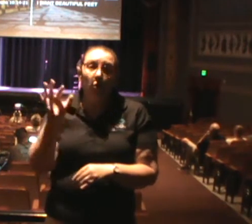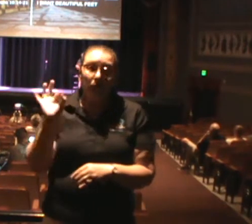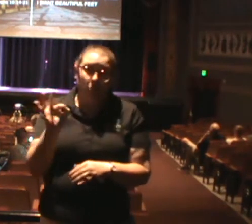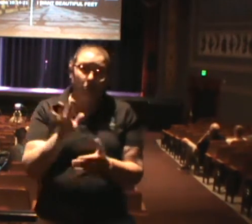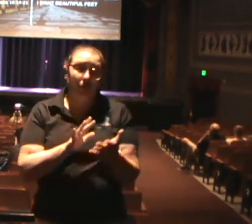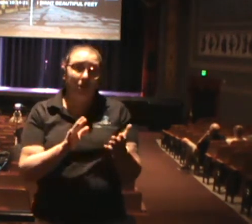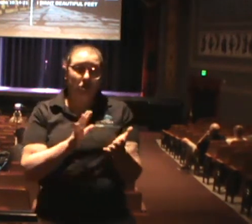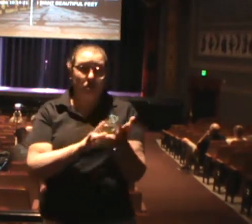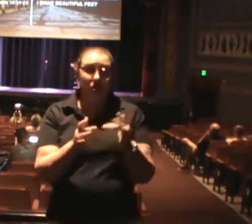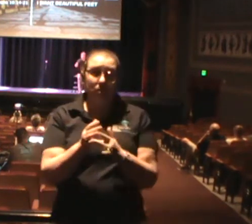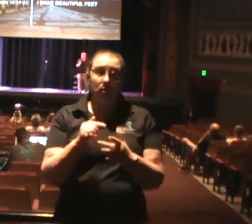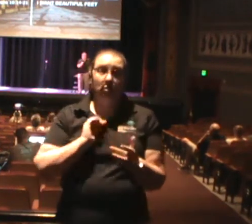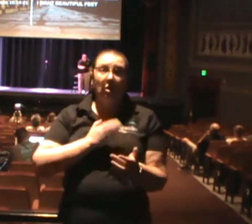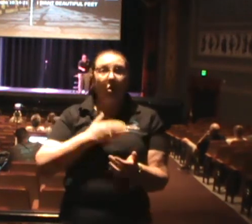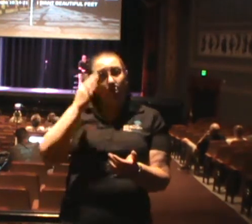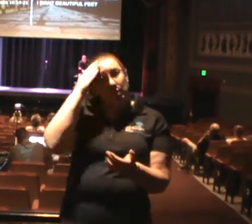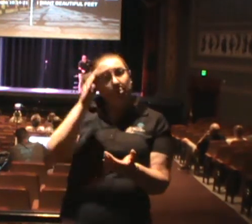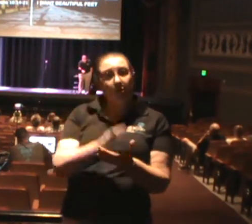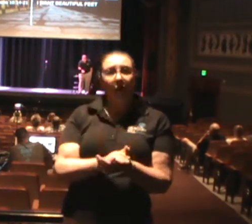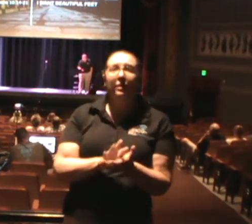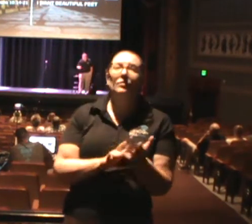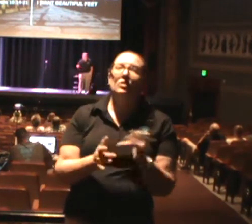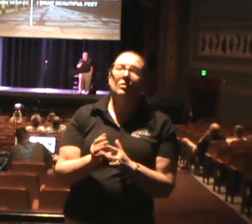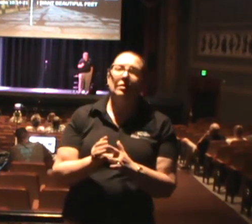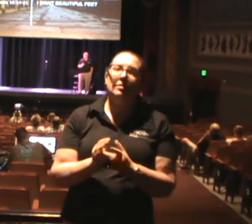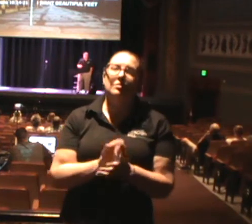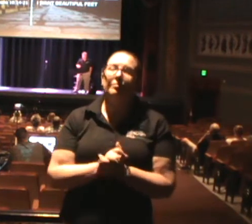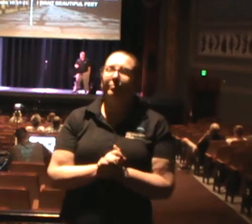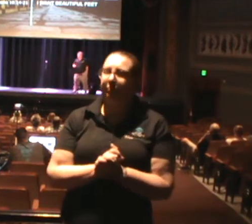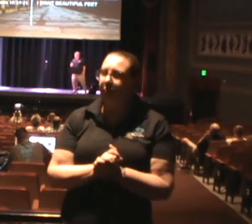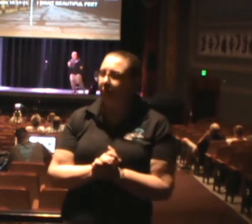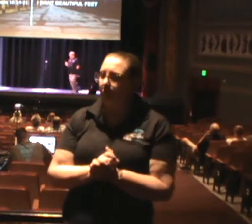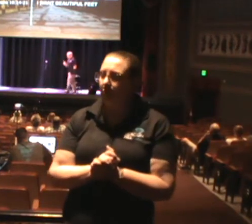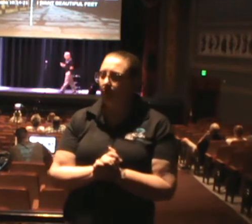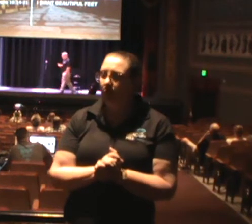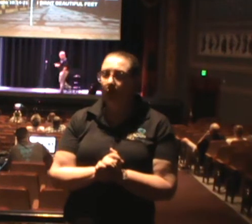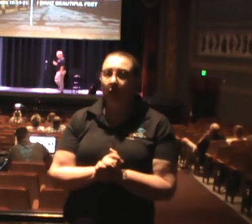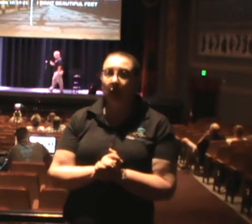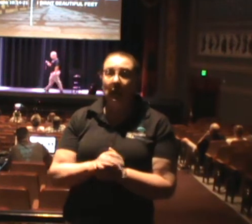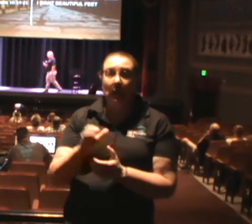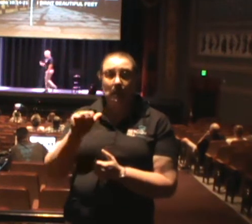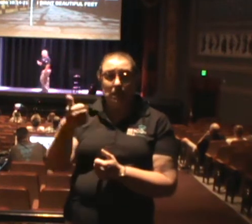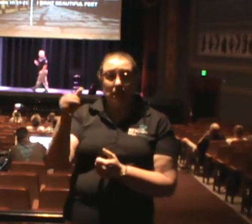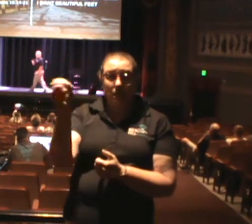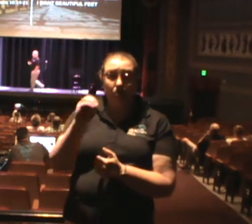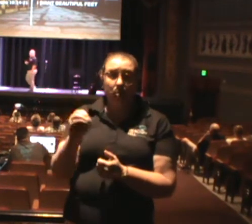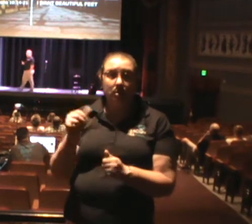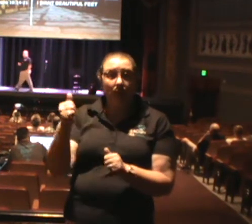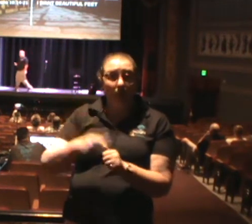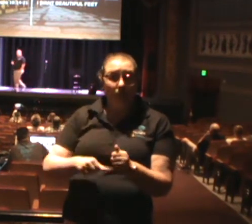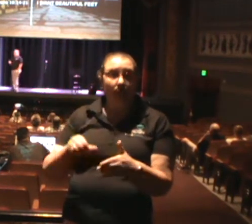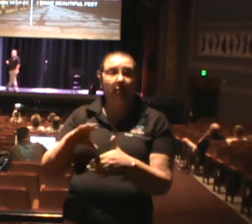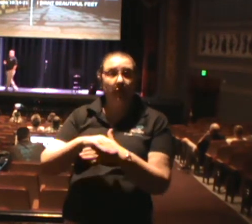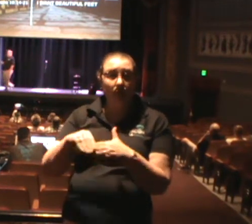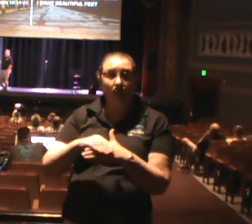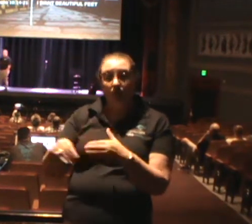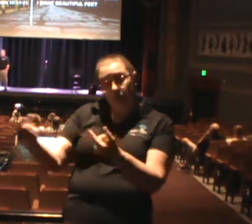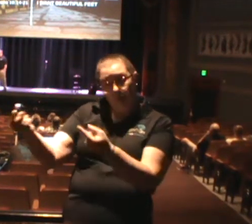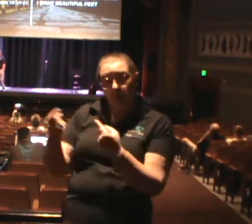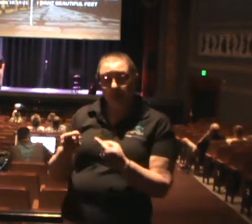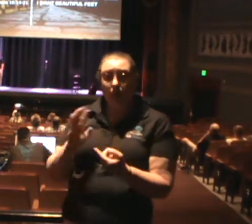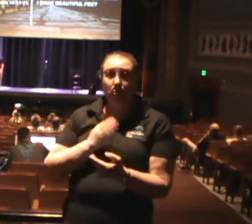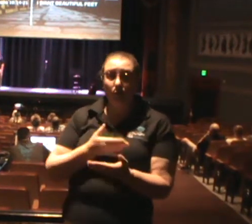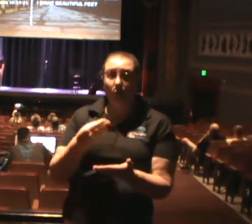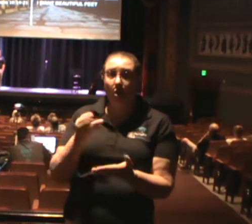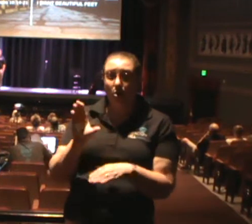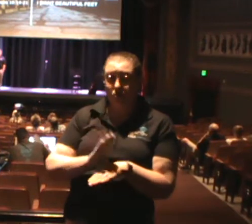Hill. We put our money where our mouth is, right? In case you don't know, 10% of every dollar that comes in here, and we're